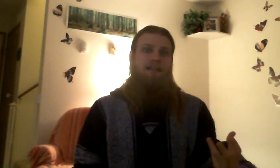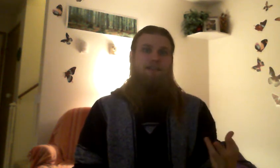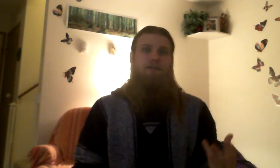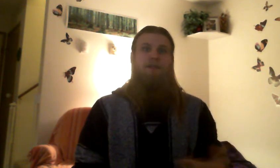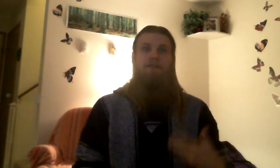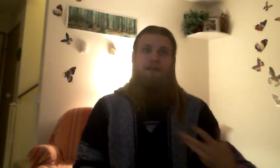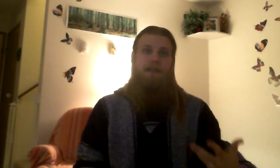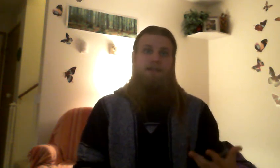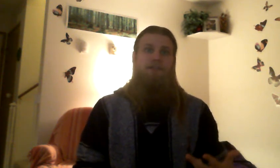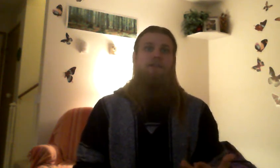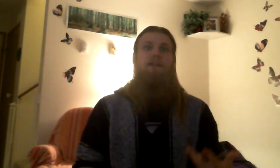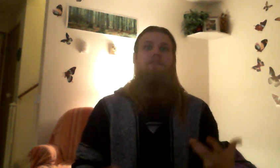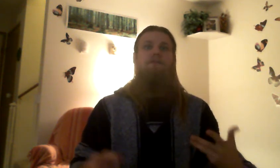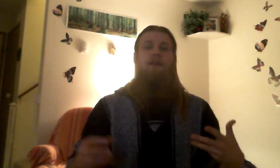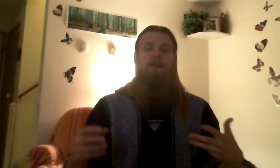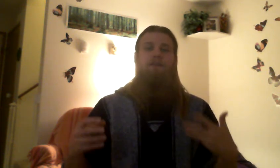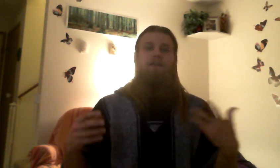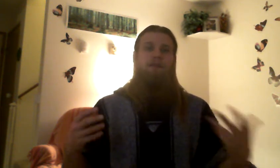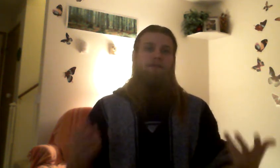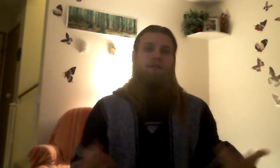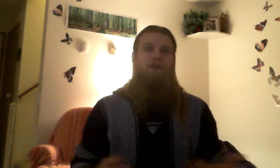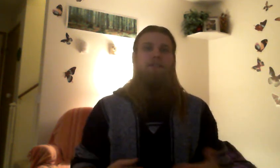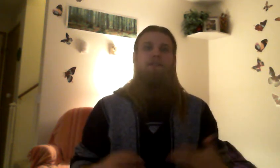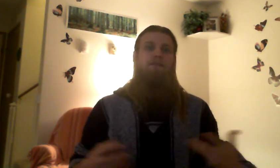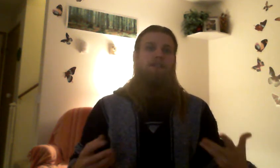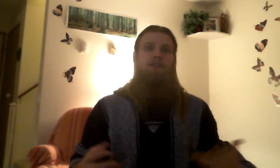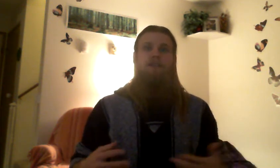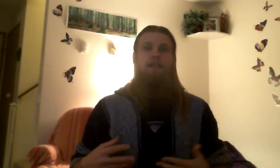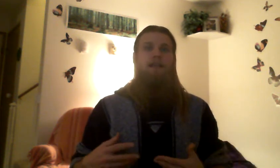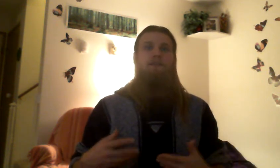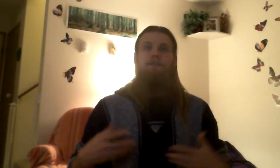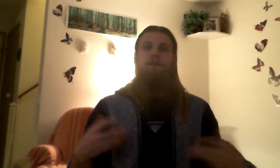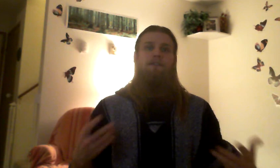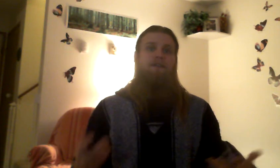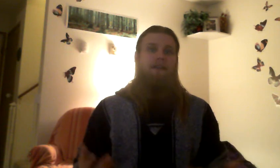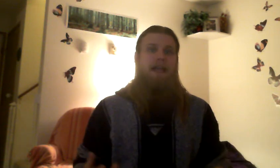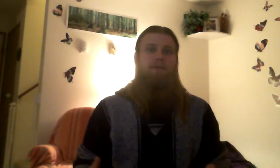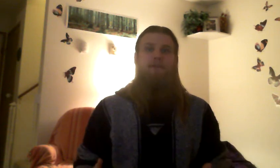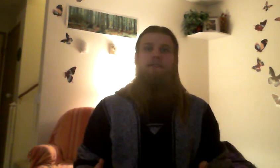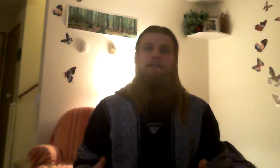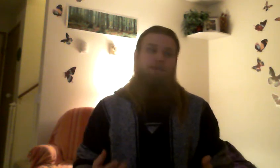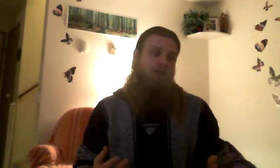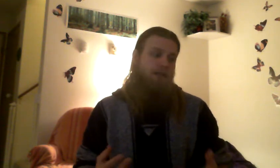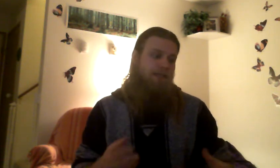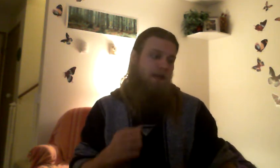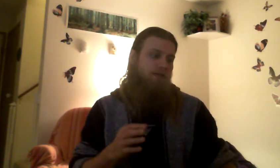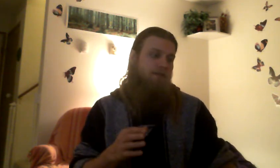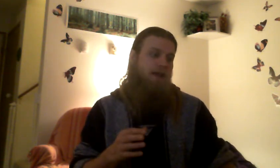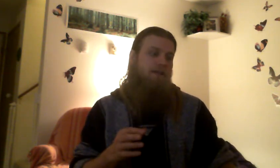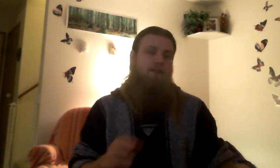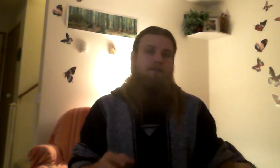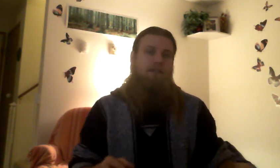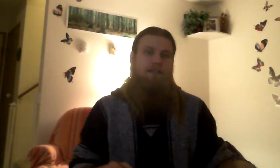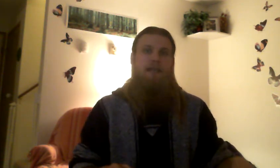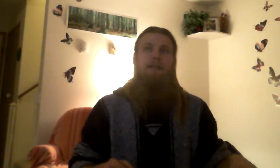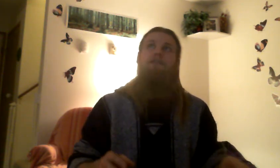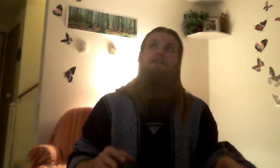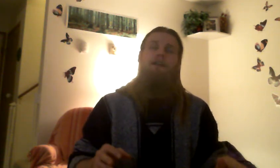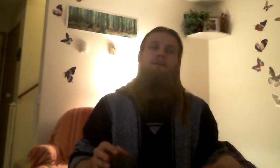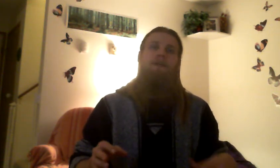nature. When you're in nature and you're in a big forested region and there's a bunch of different animals and you're looking down on the ground and you see a snake and you look up